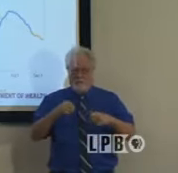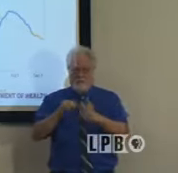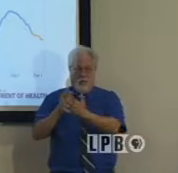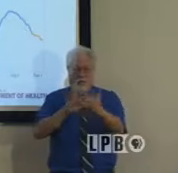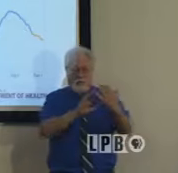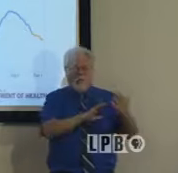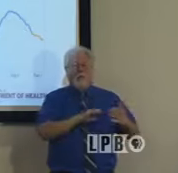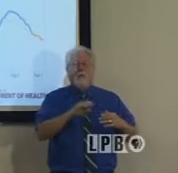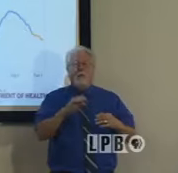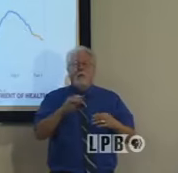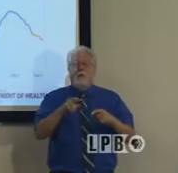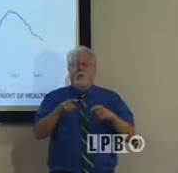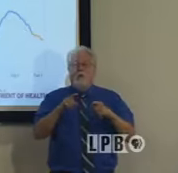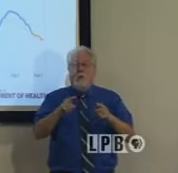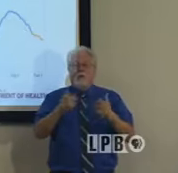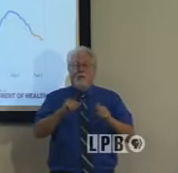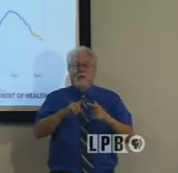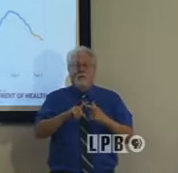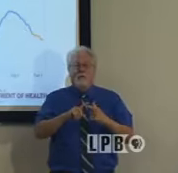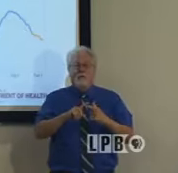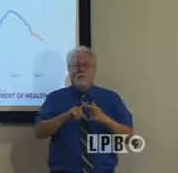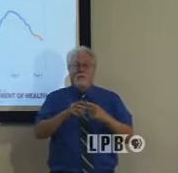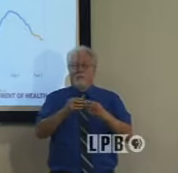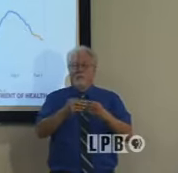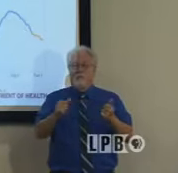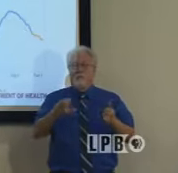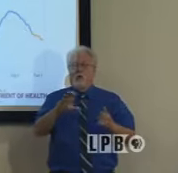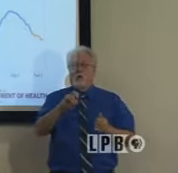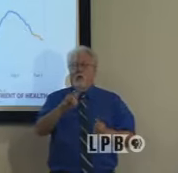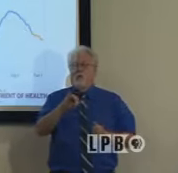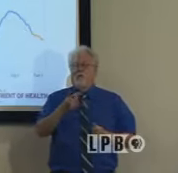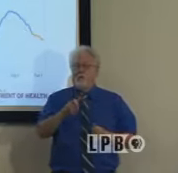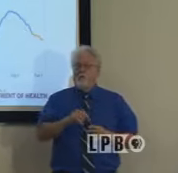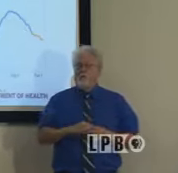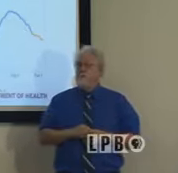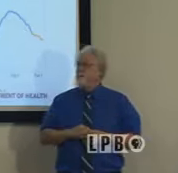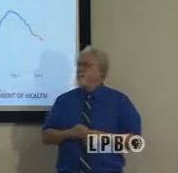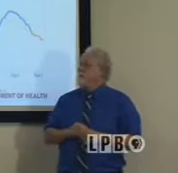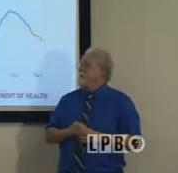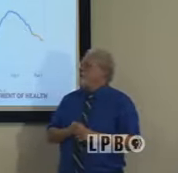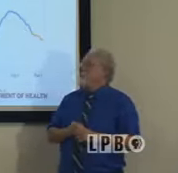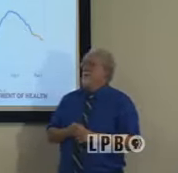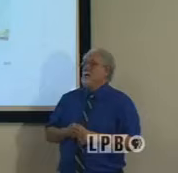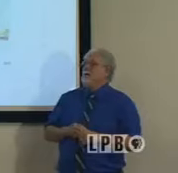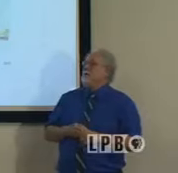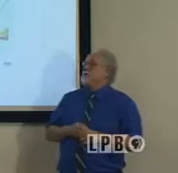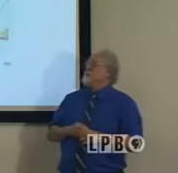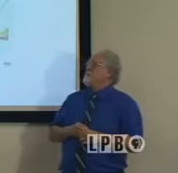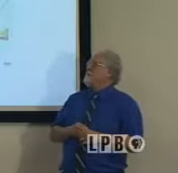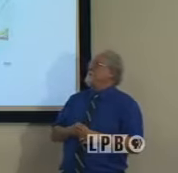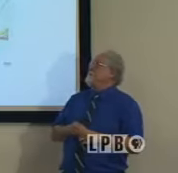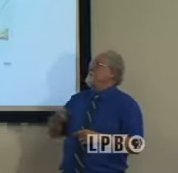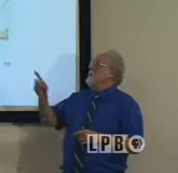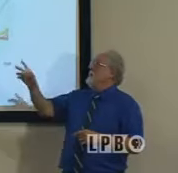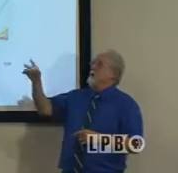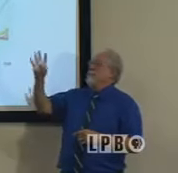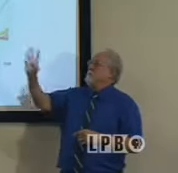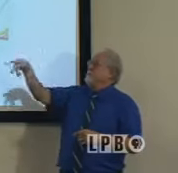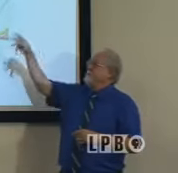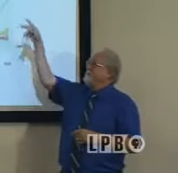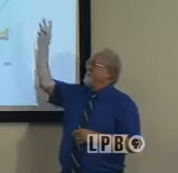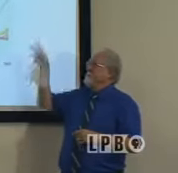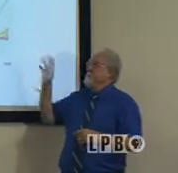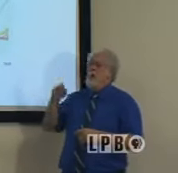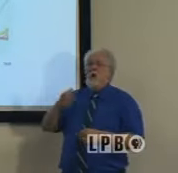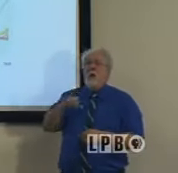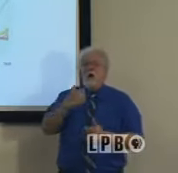disasters while we're having more COVID increase. So I'll flip to the next slide just to show you one of the other